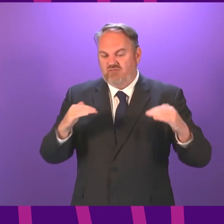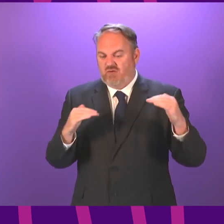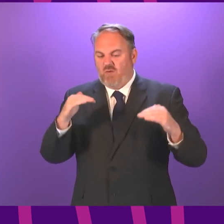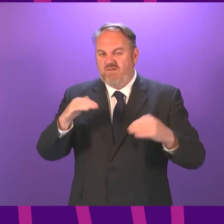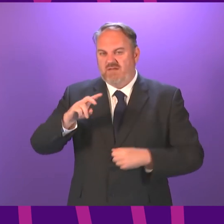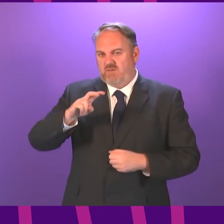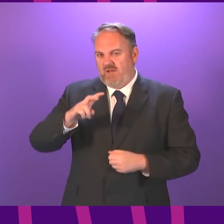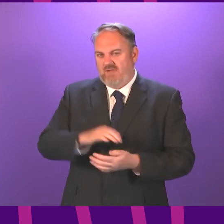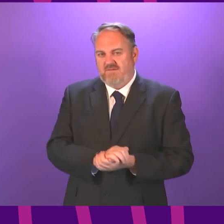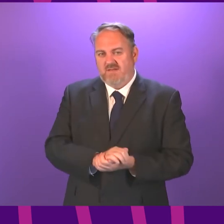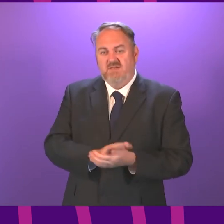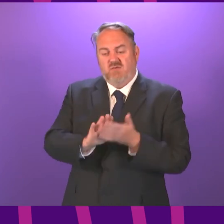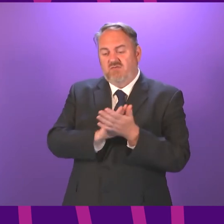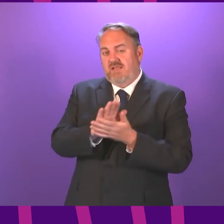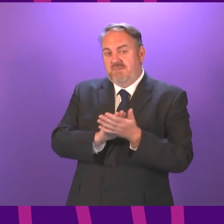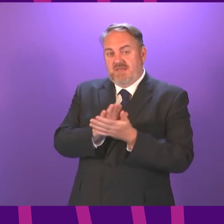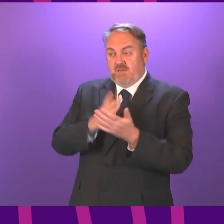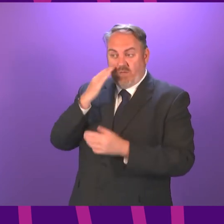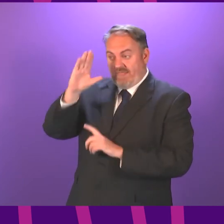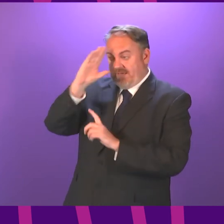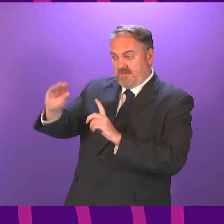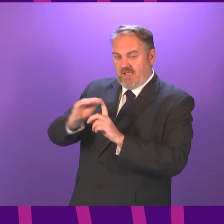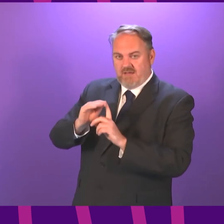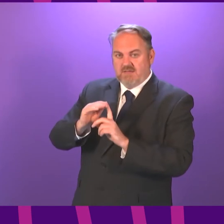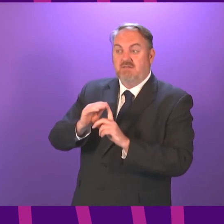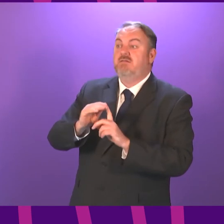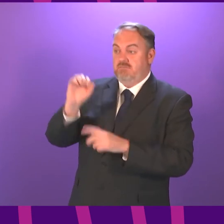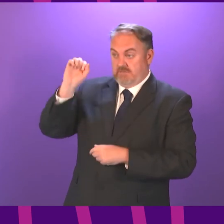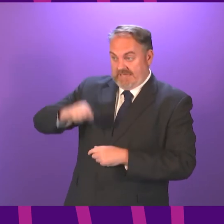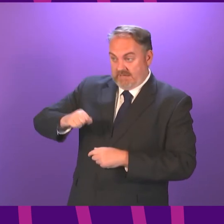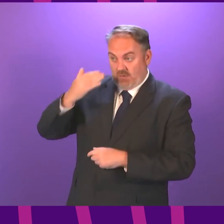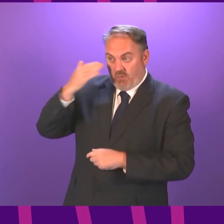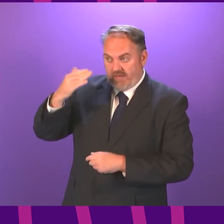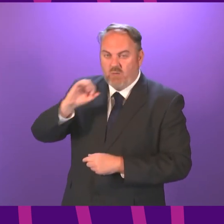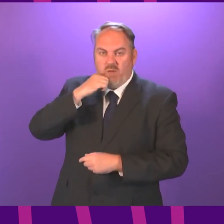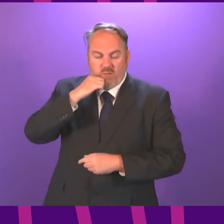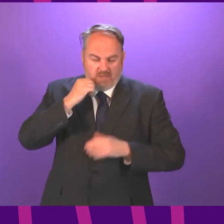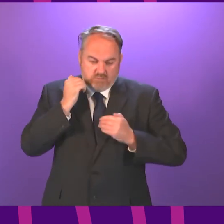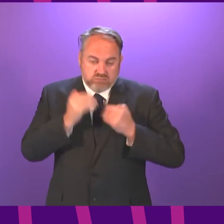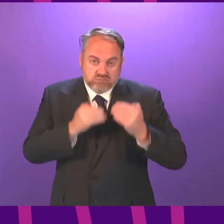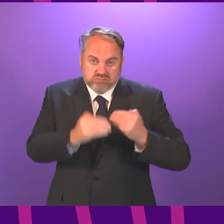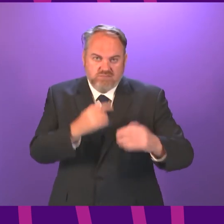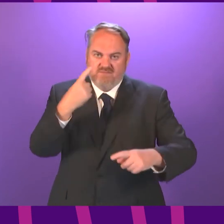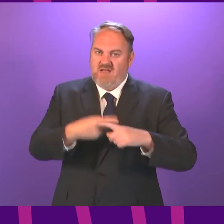we will move to implement any such advice as quickly as possible. But it is important that we continue to follow clinical